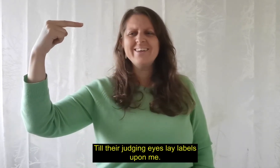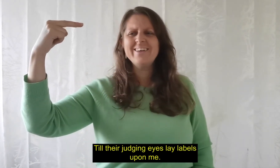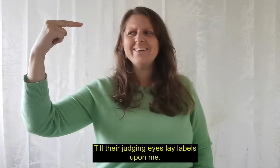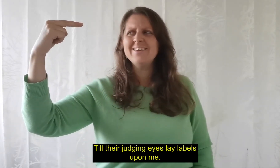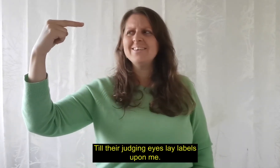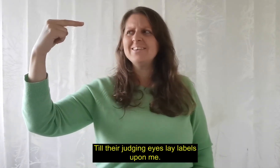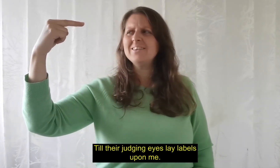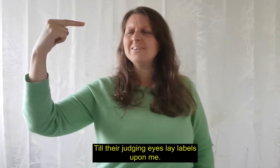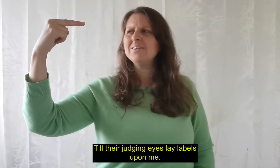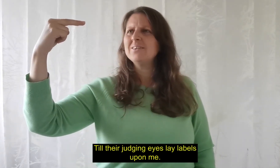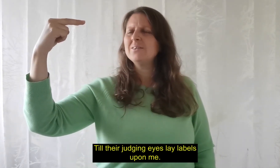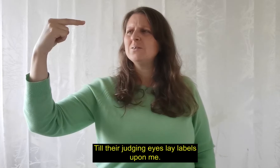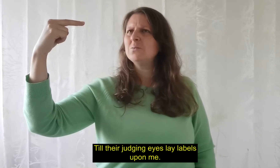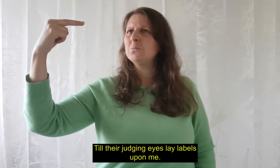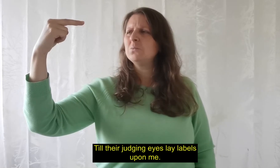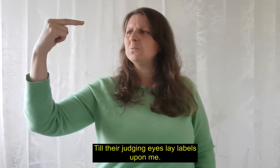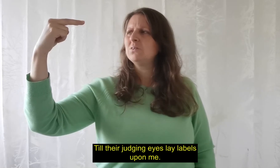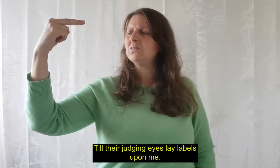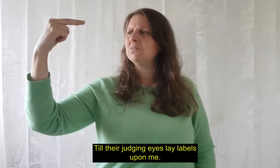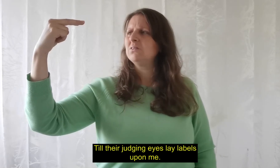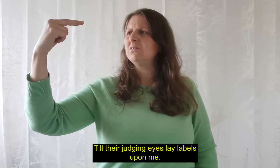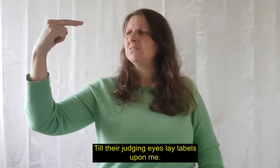budging eyes lay labels upon me